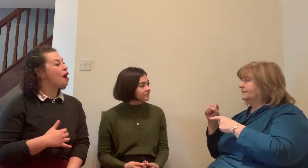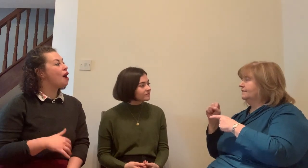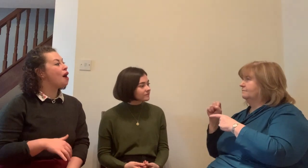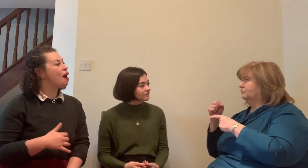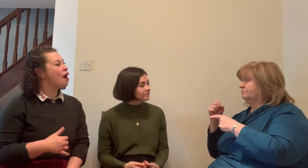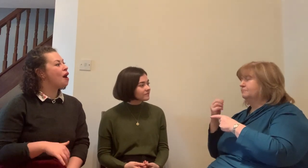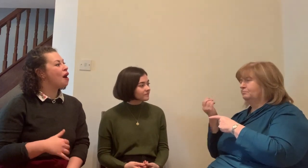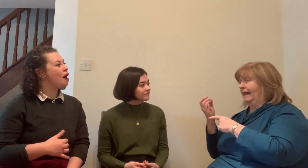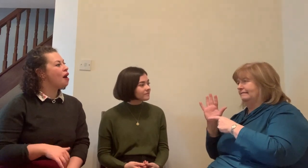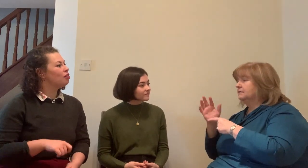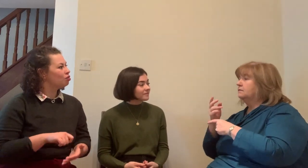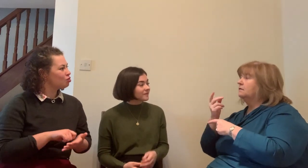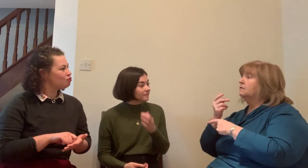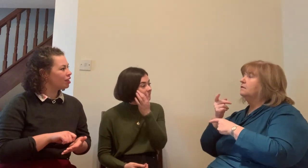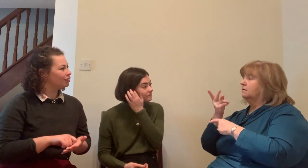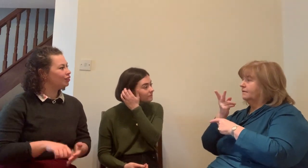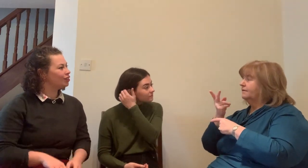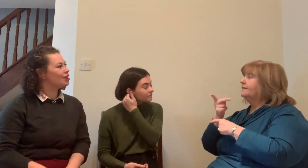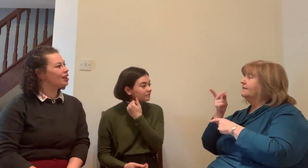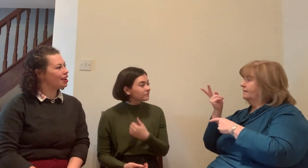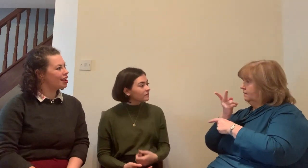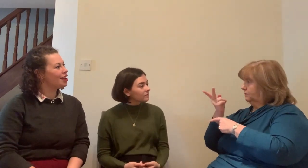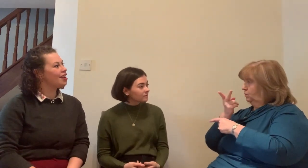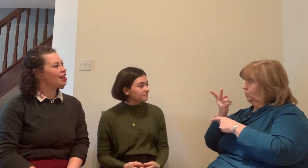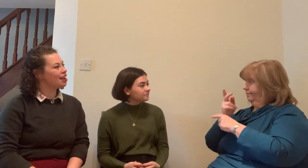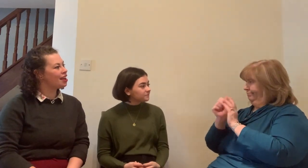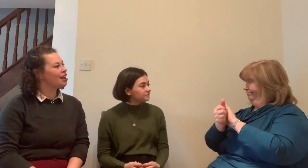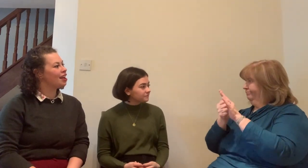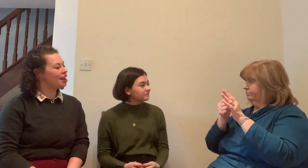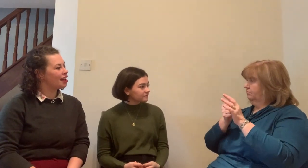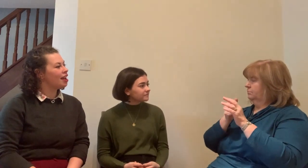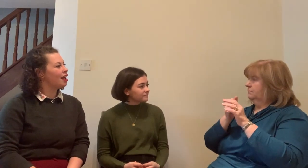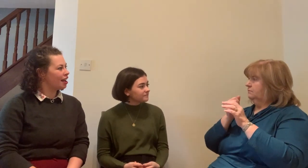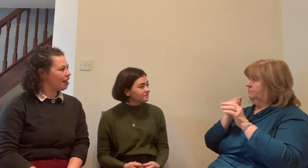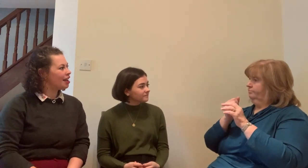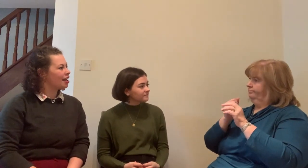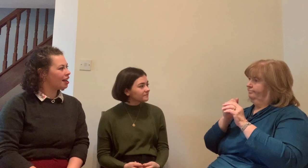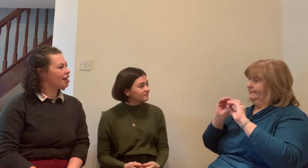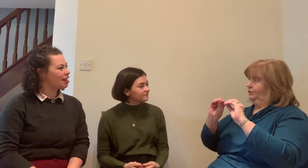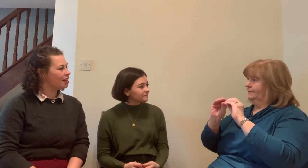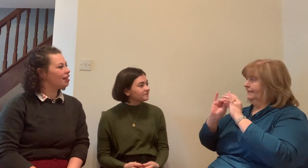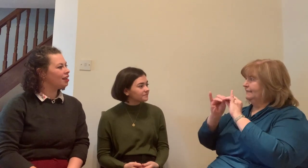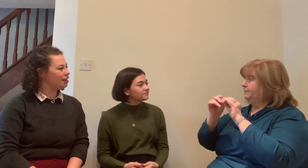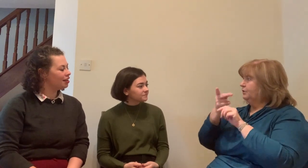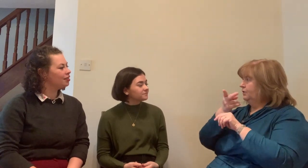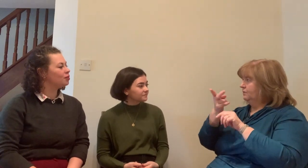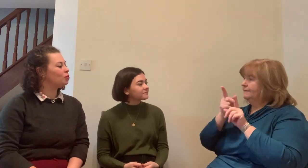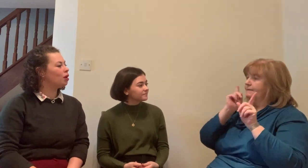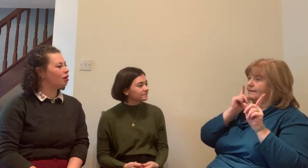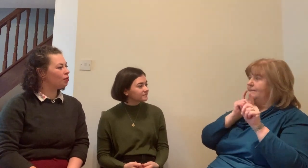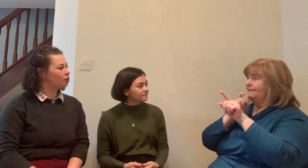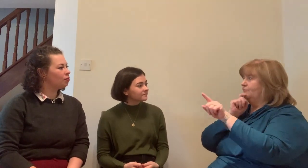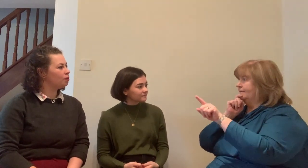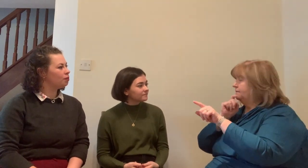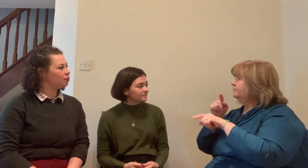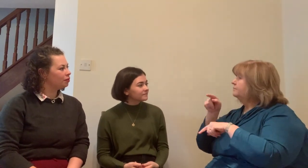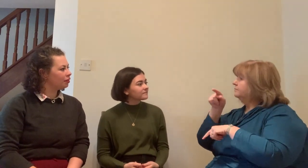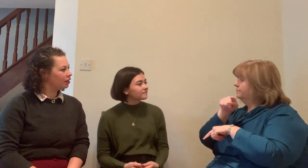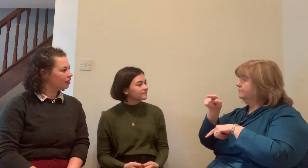their choice. For me, I would have been involved in different committees or I would be involved in explaining written documents in English.